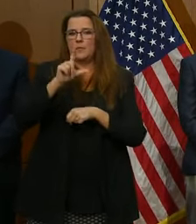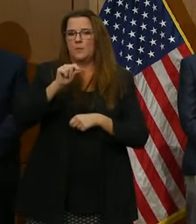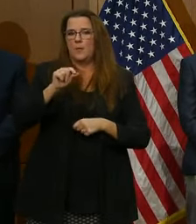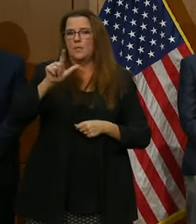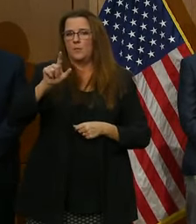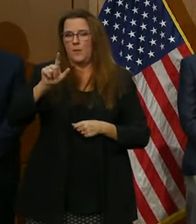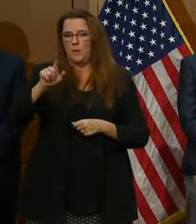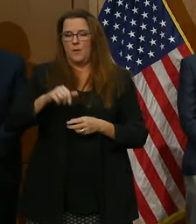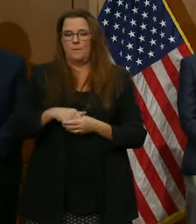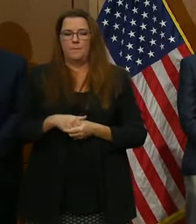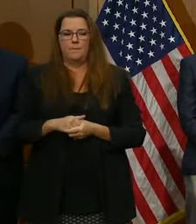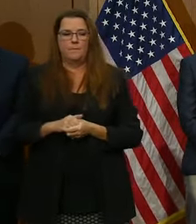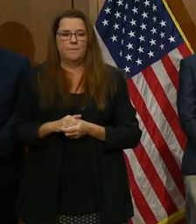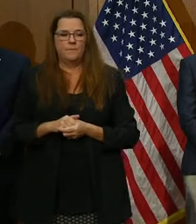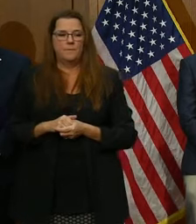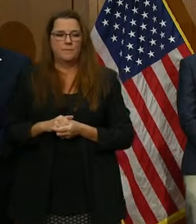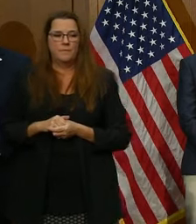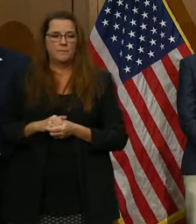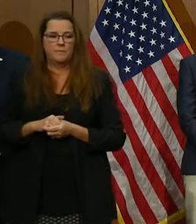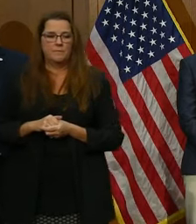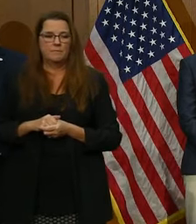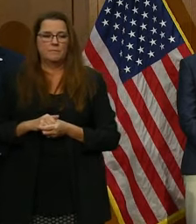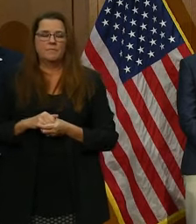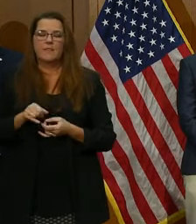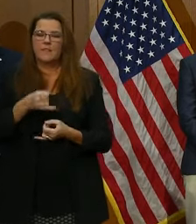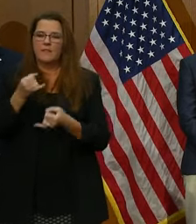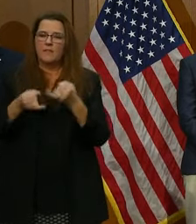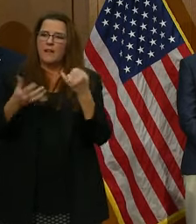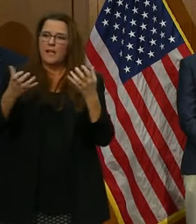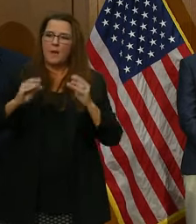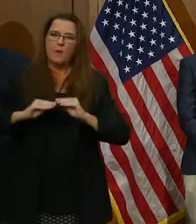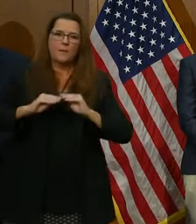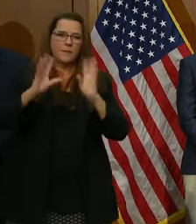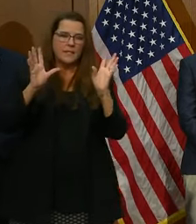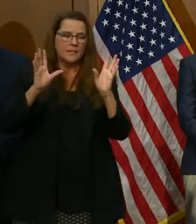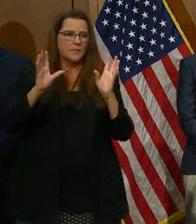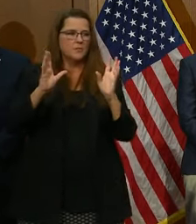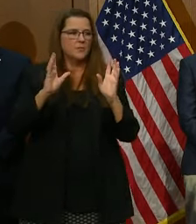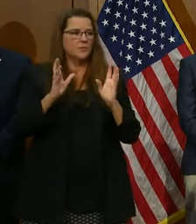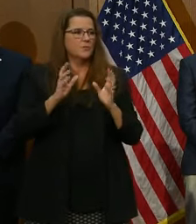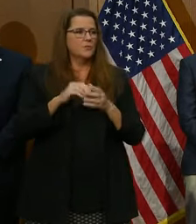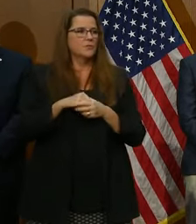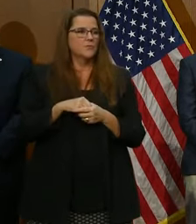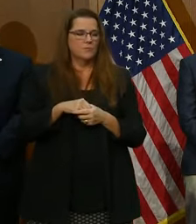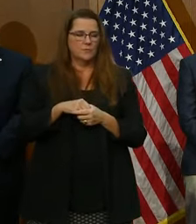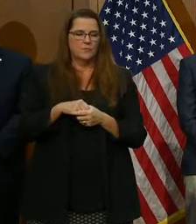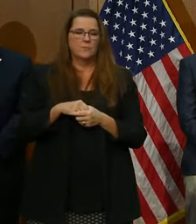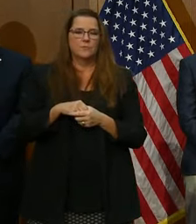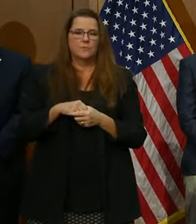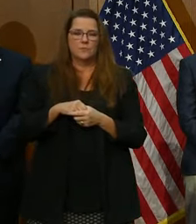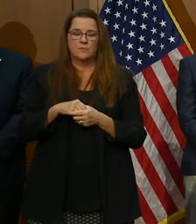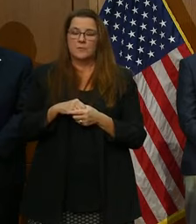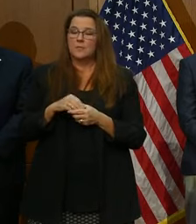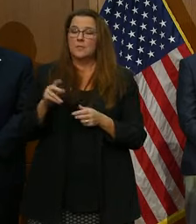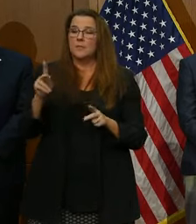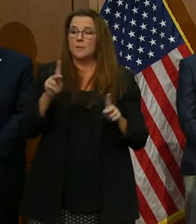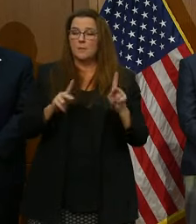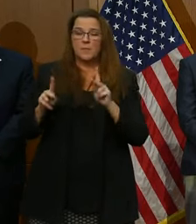I want to make it clear and join others to say that those who might be